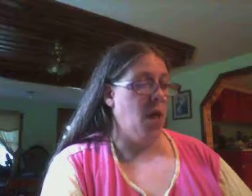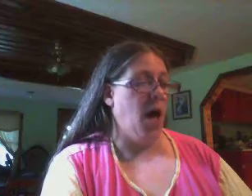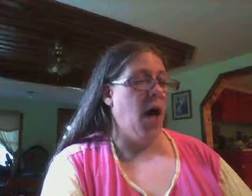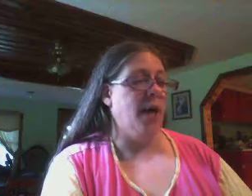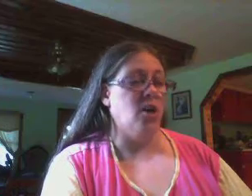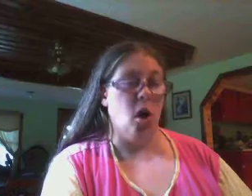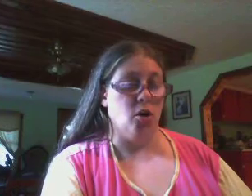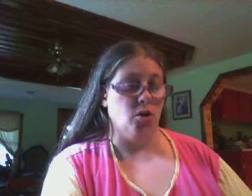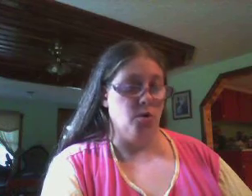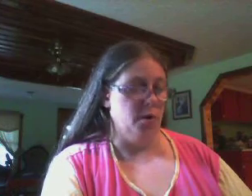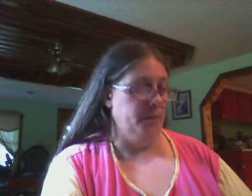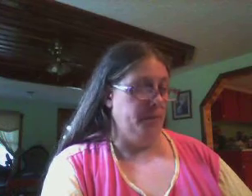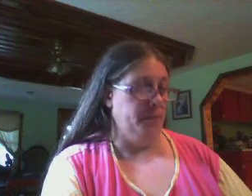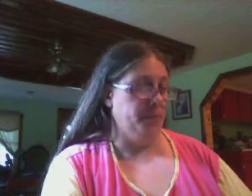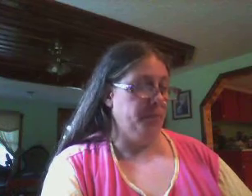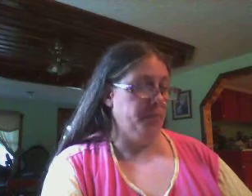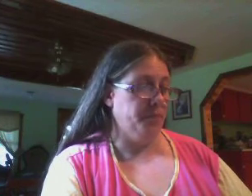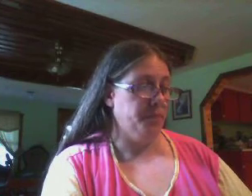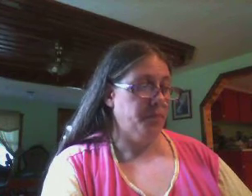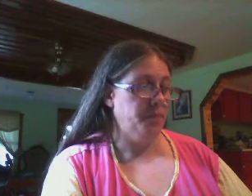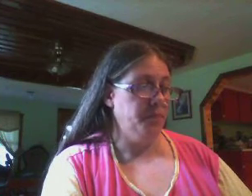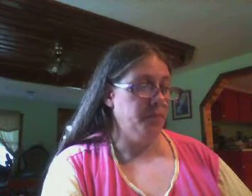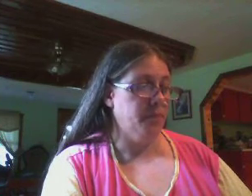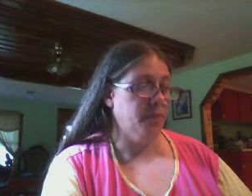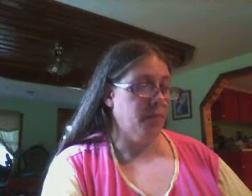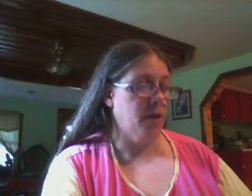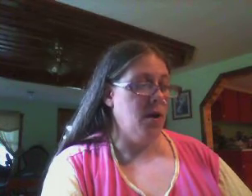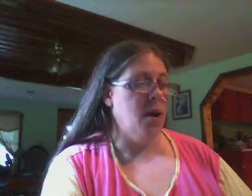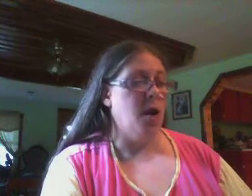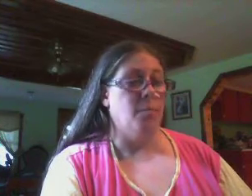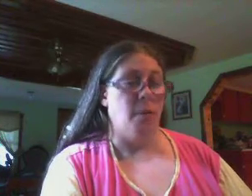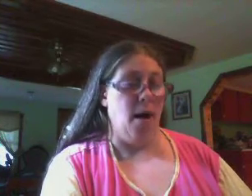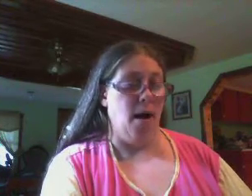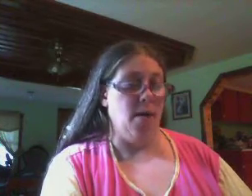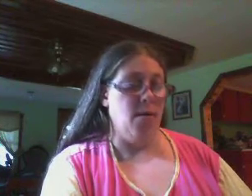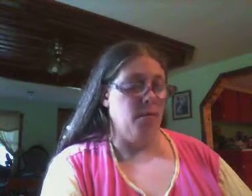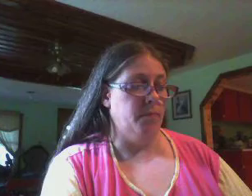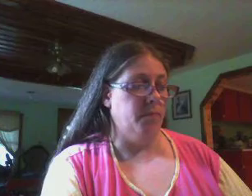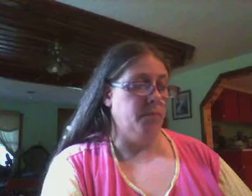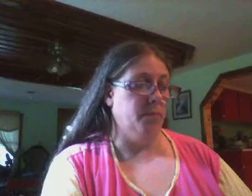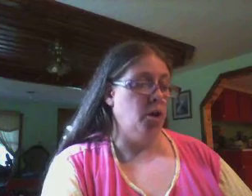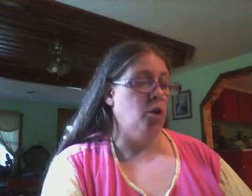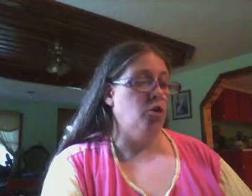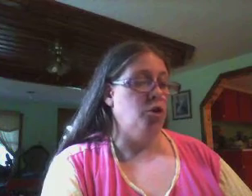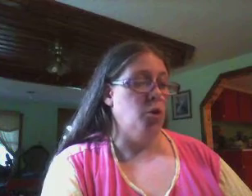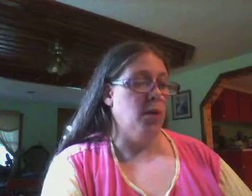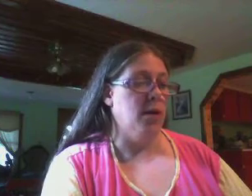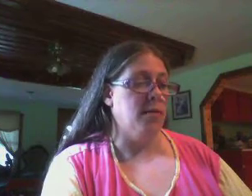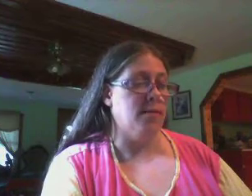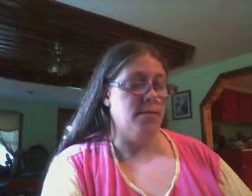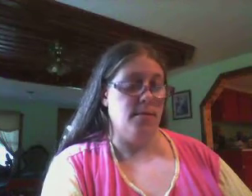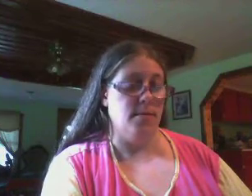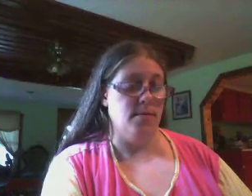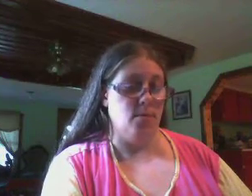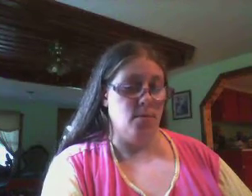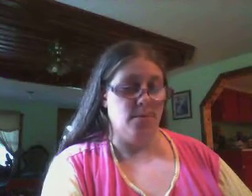I Conquered by Julius Caesar.